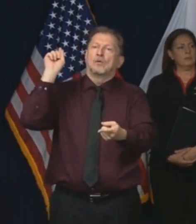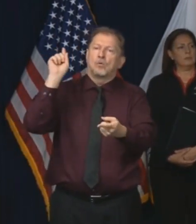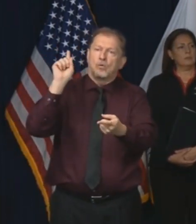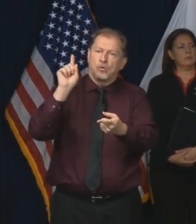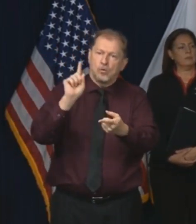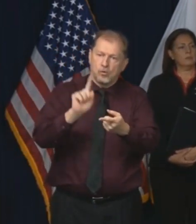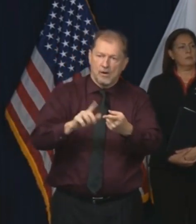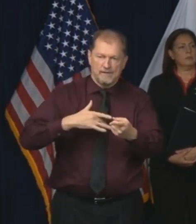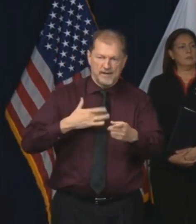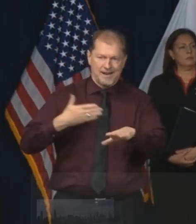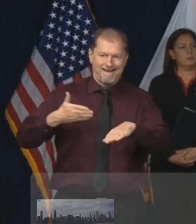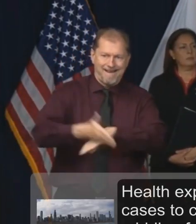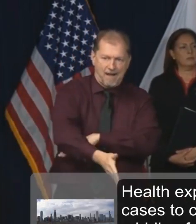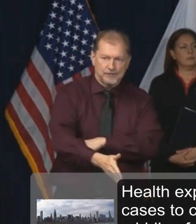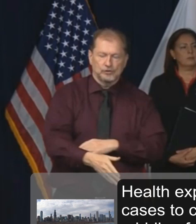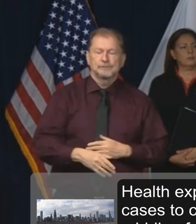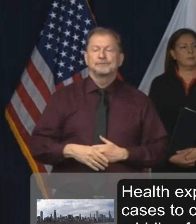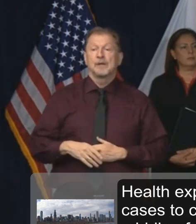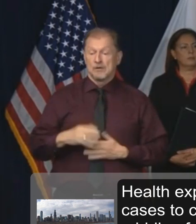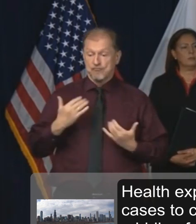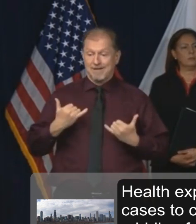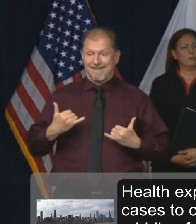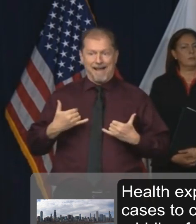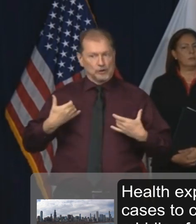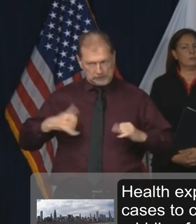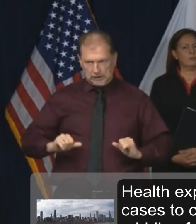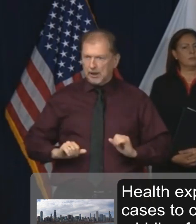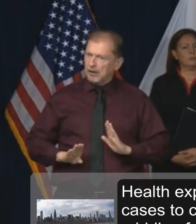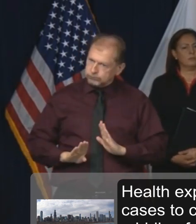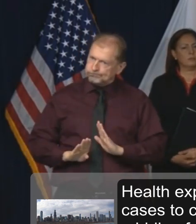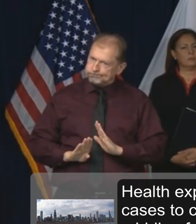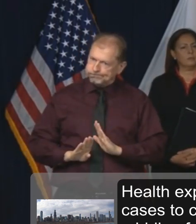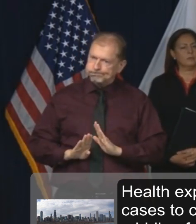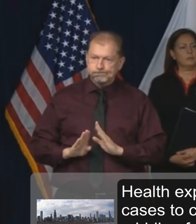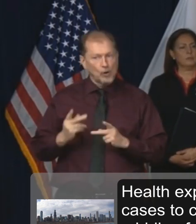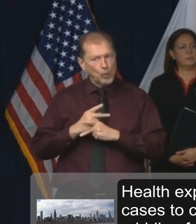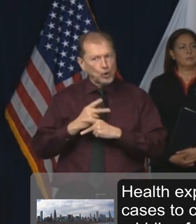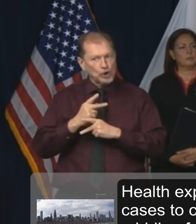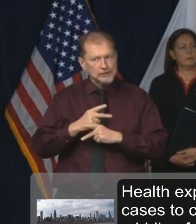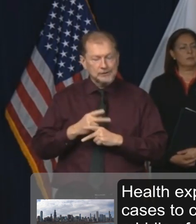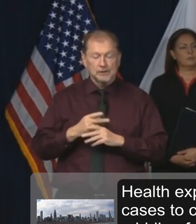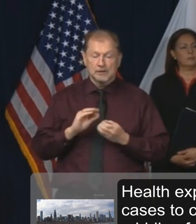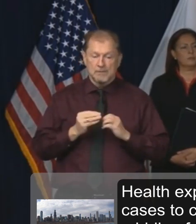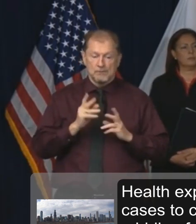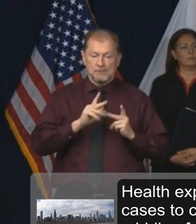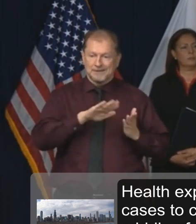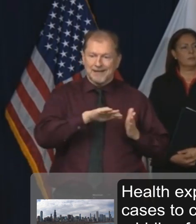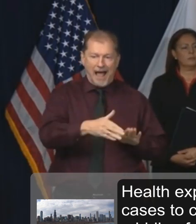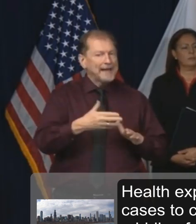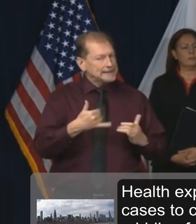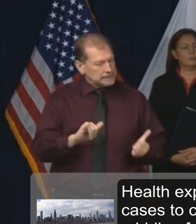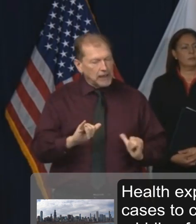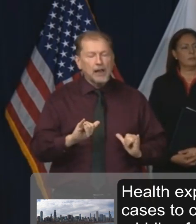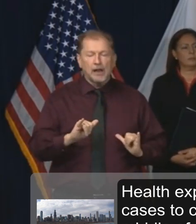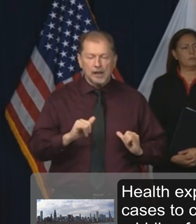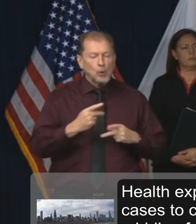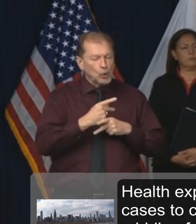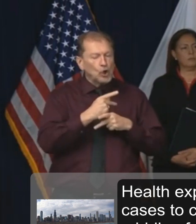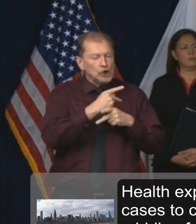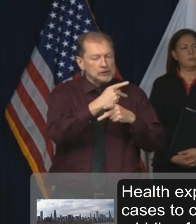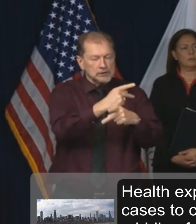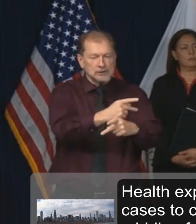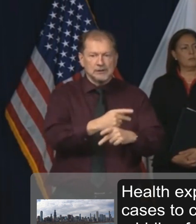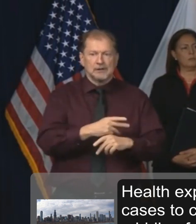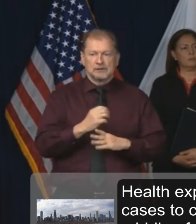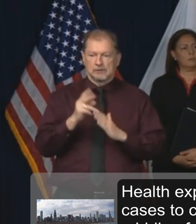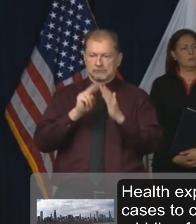a time series, as you see, you know, we're climbing the number of people who have it, the number of people who are passing away. And so, you know,